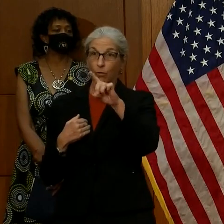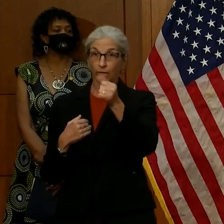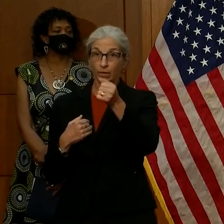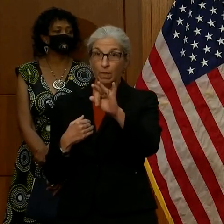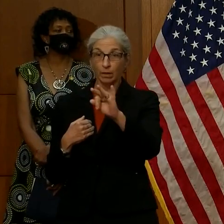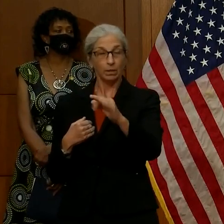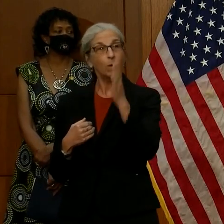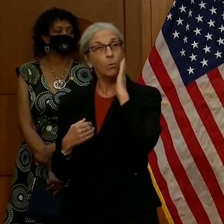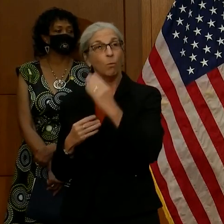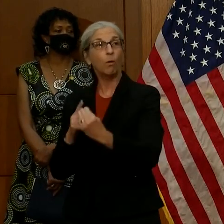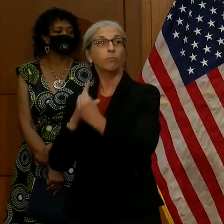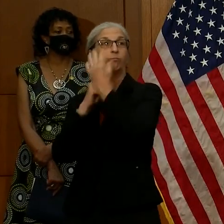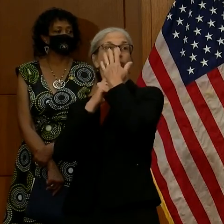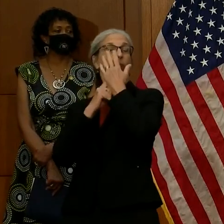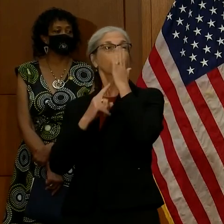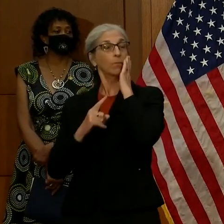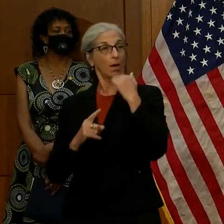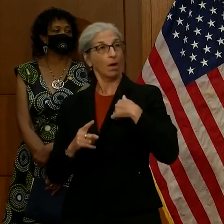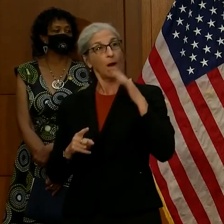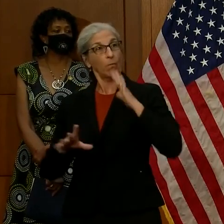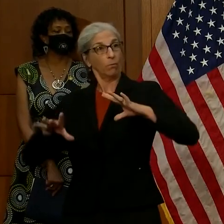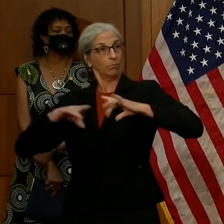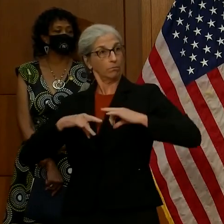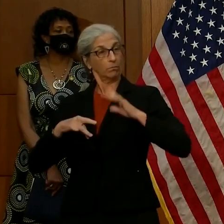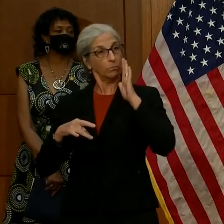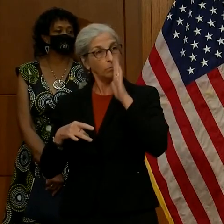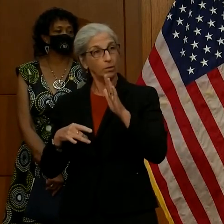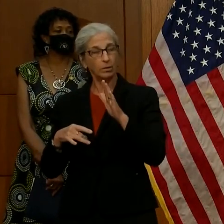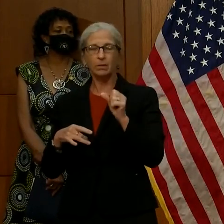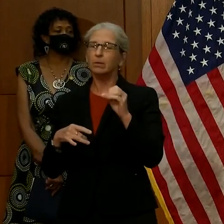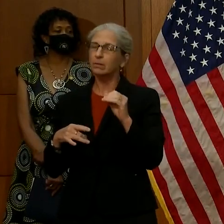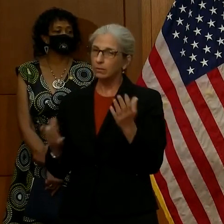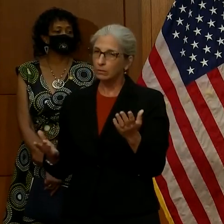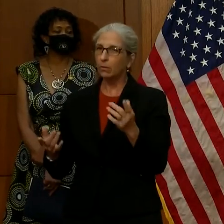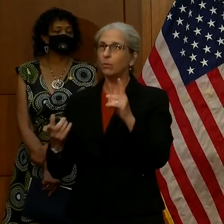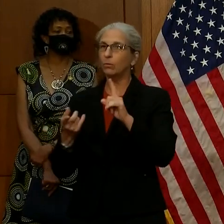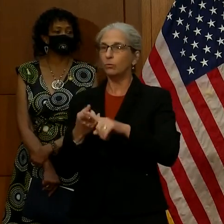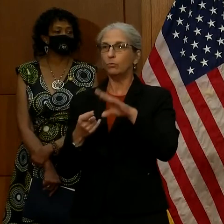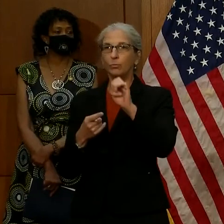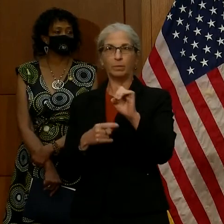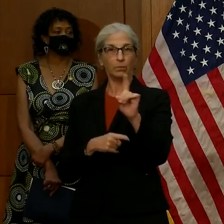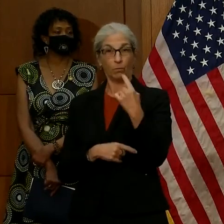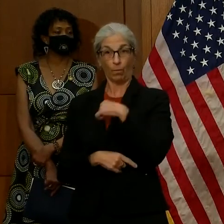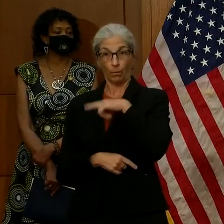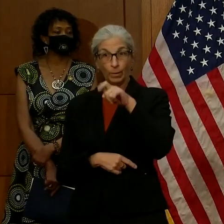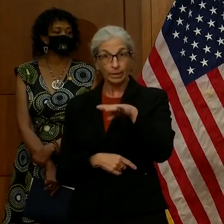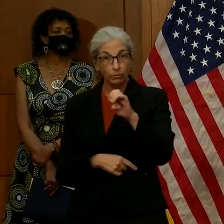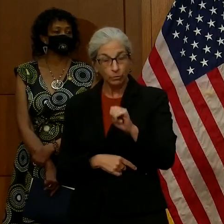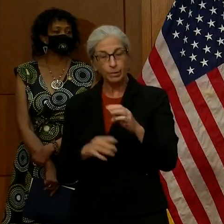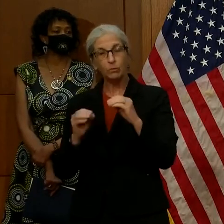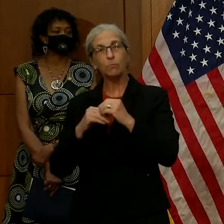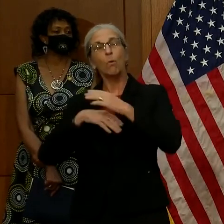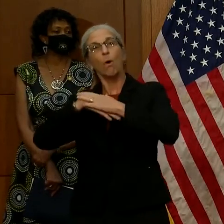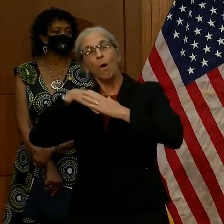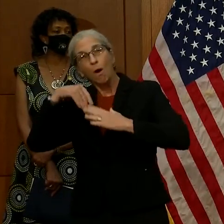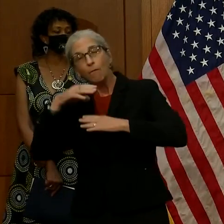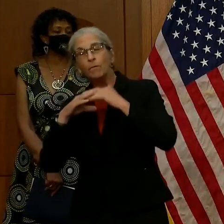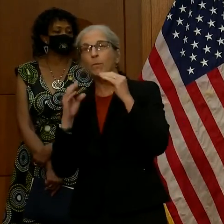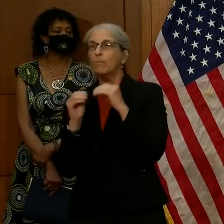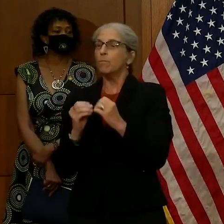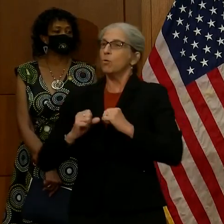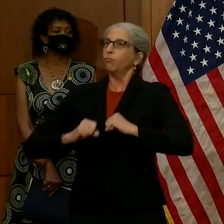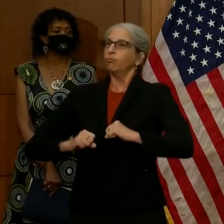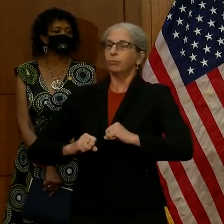get it. And so in order to be where we need to be in a more comfortable place, people need to